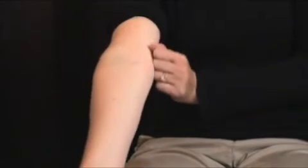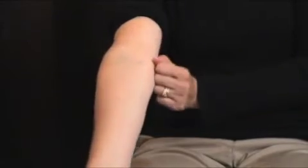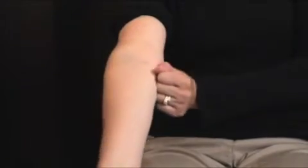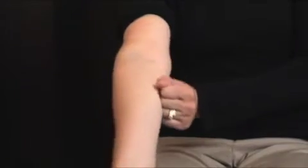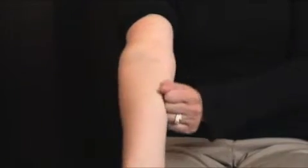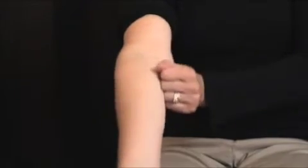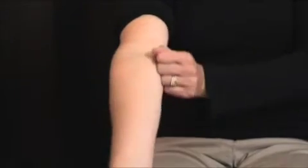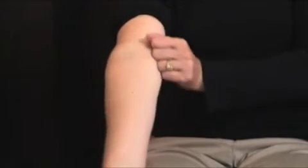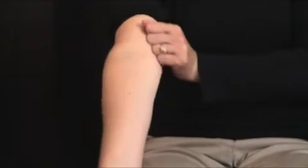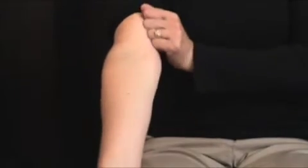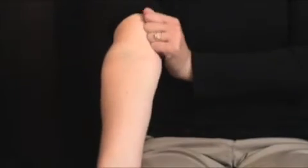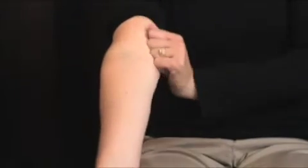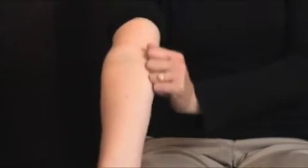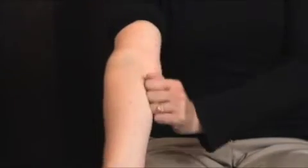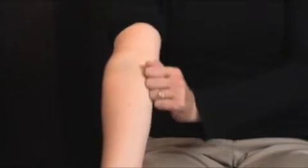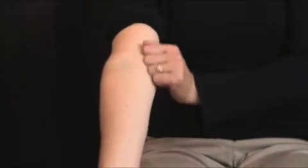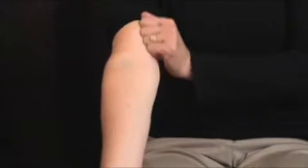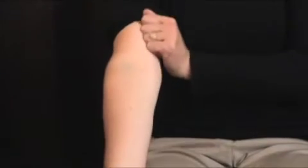pain should become less and not more.